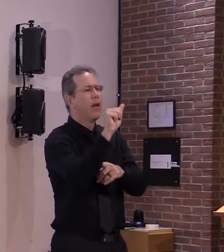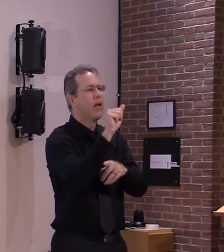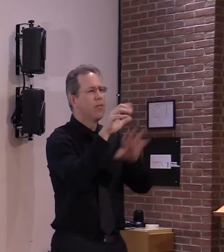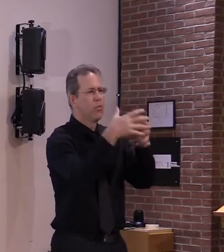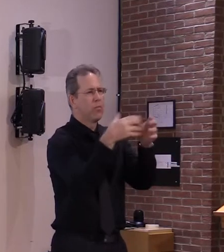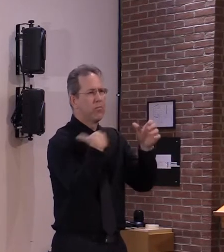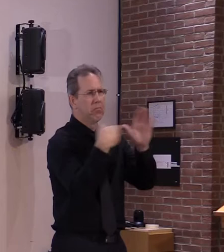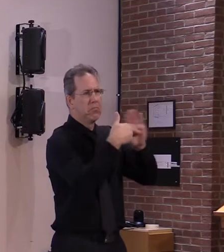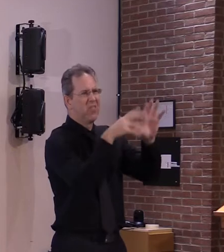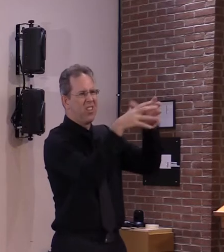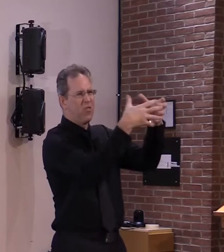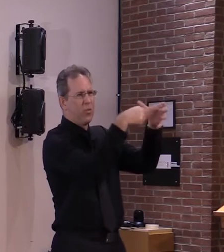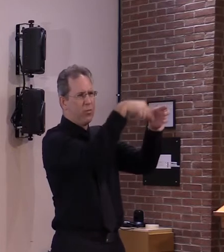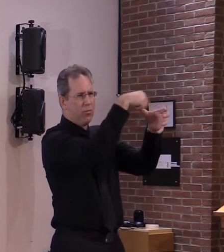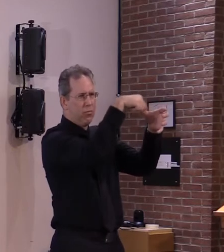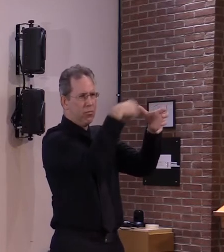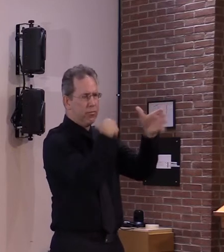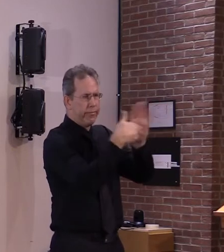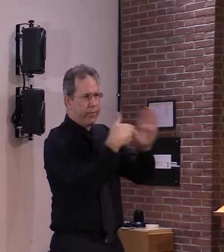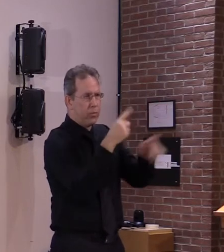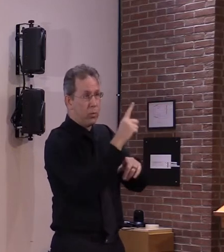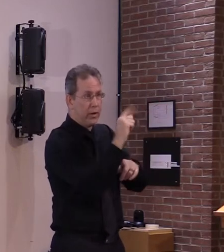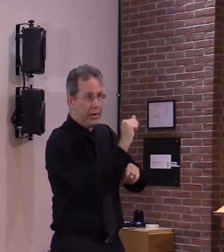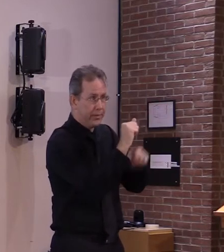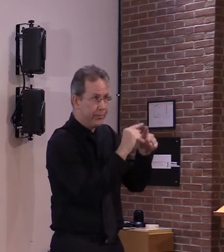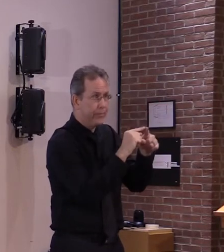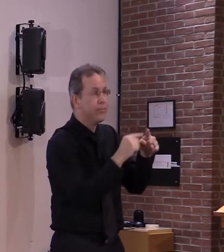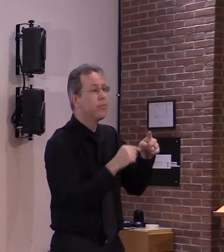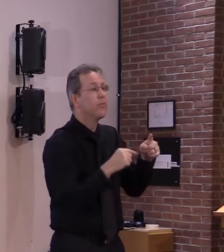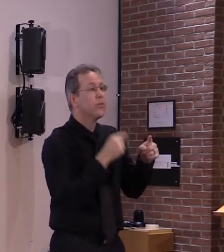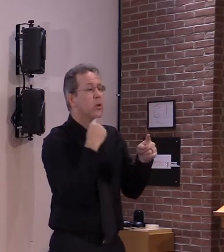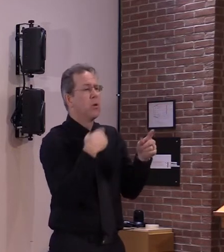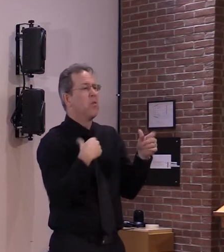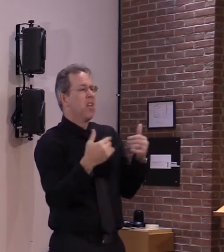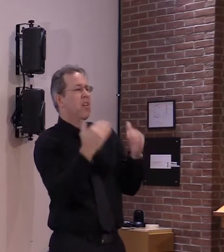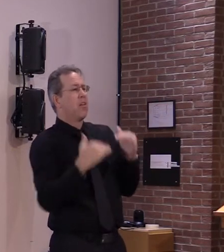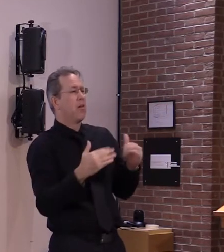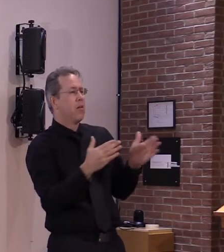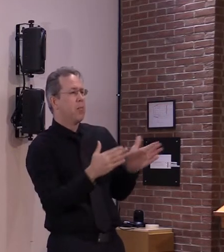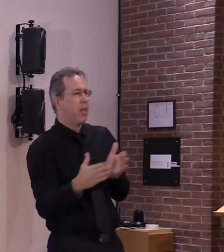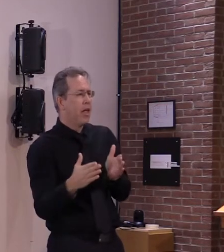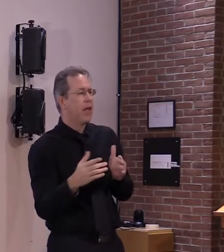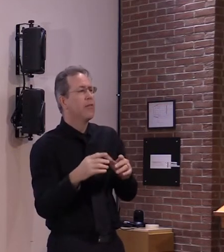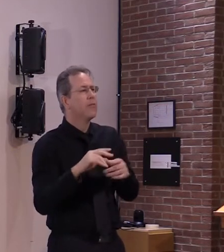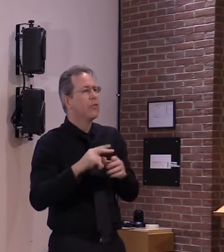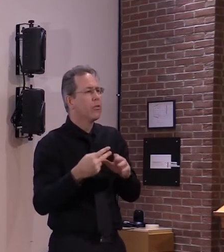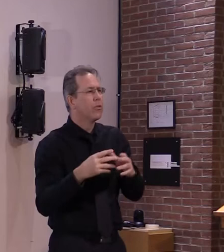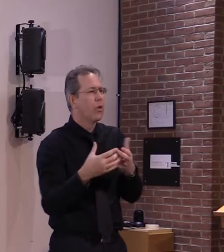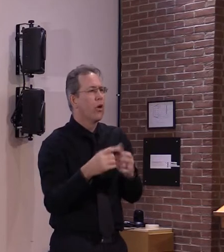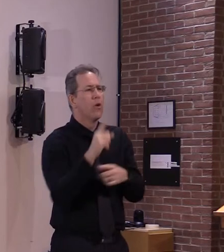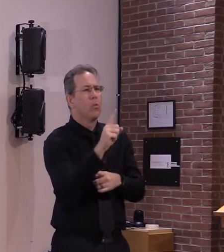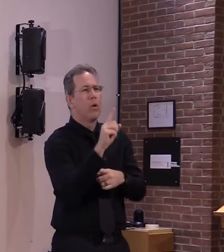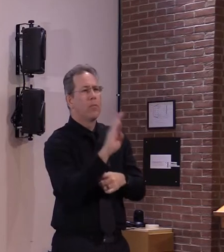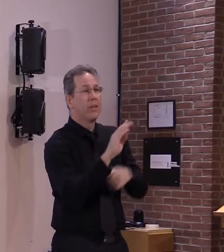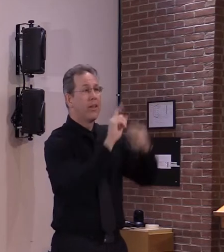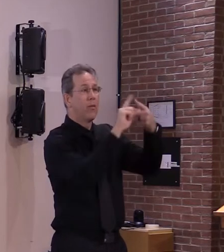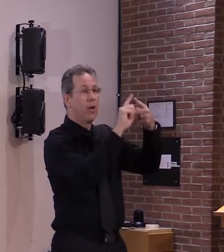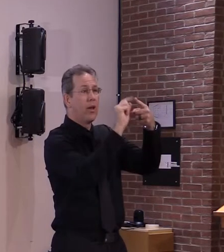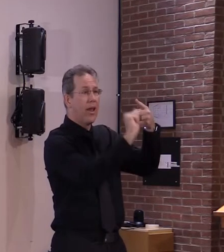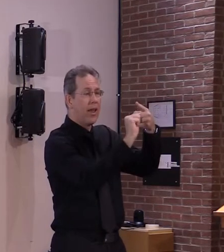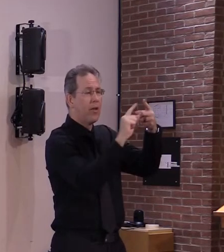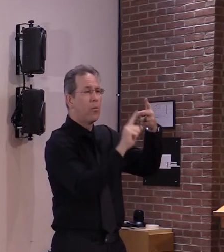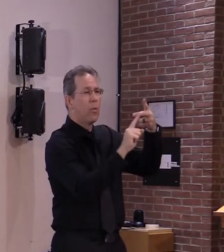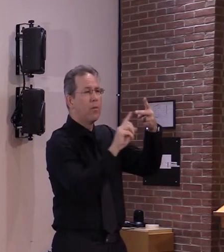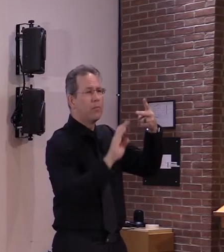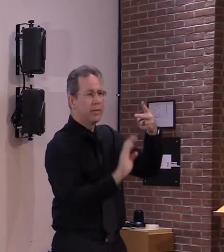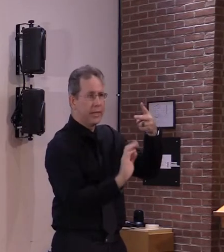of priority group 1b within the next one to two weeks by the advisory committee on immunization practices